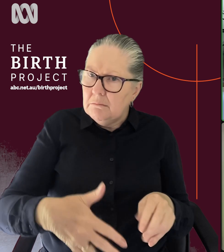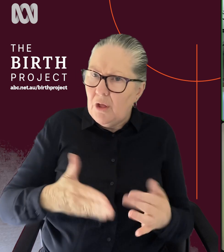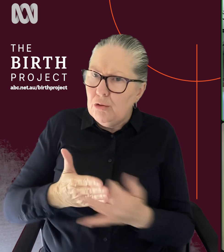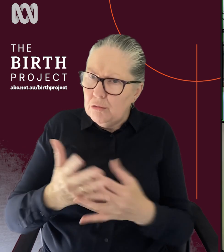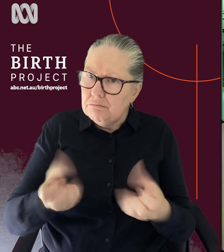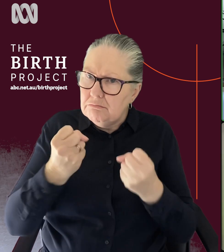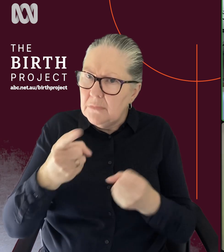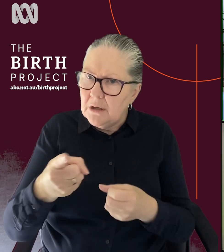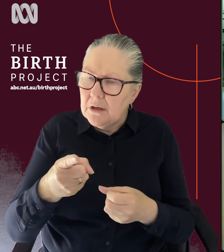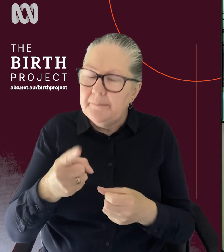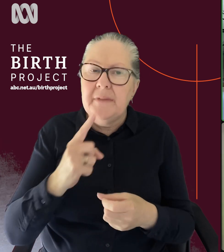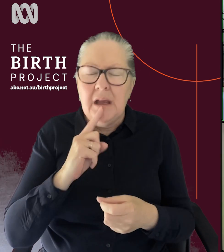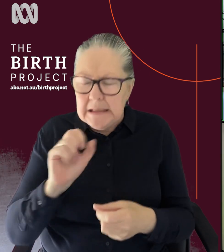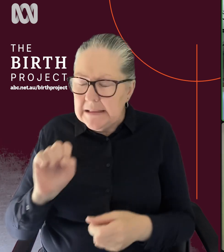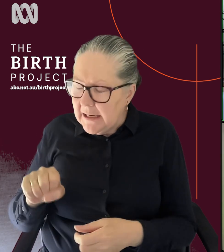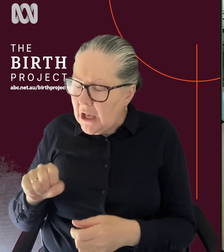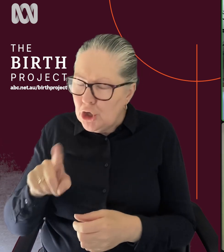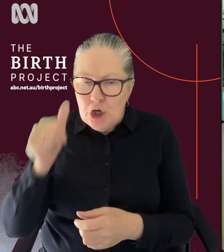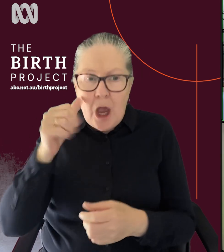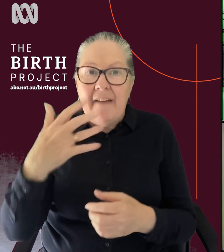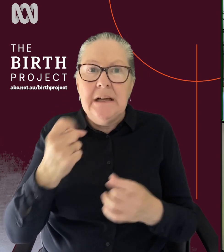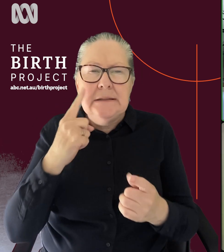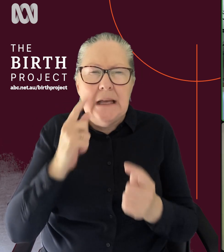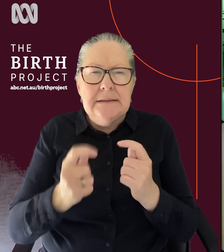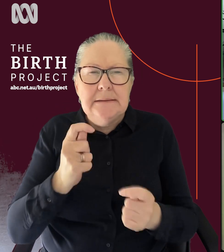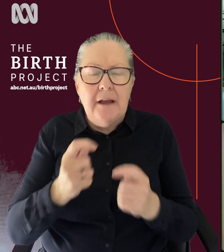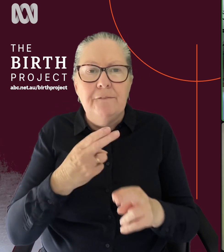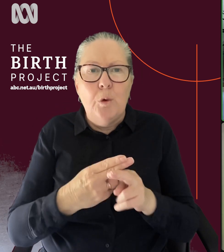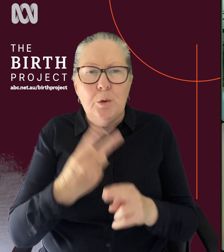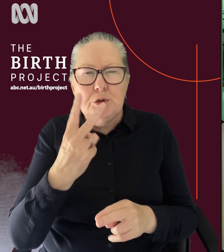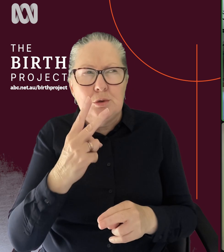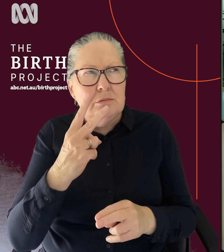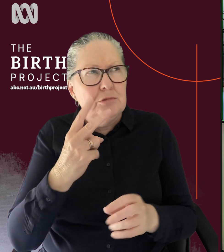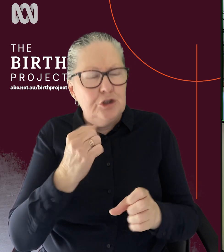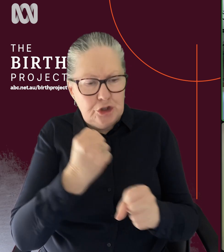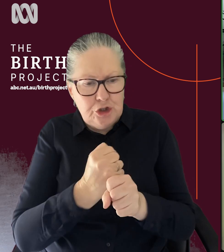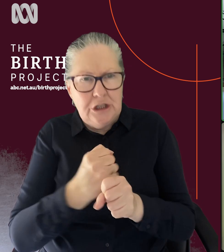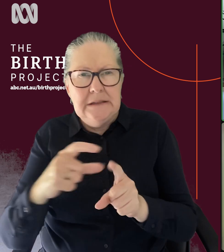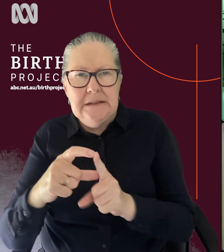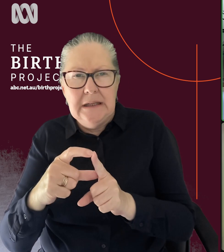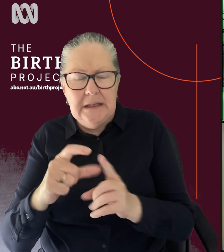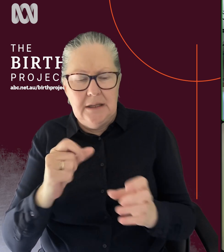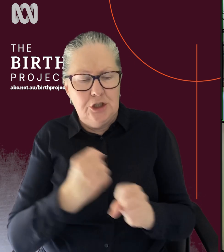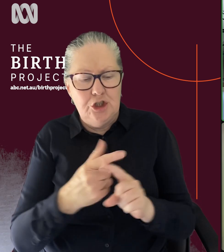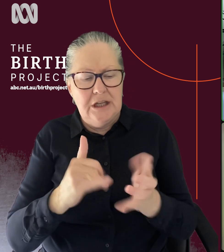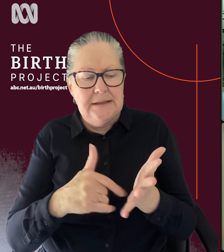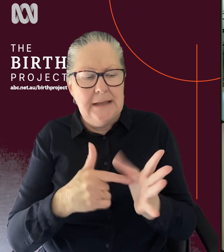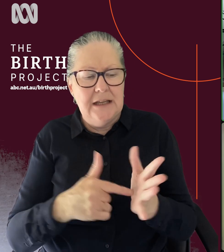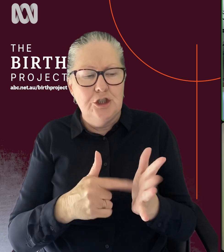correct me if I'm wrong, but you do that test for gestational diabetes around 28 weeks. So we didn't actually, you know, it was the first kind of